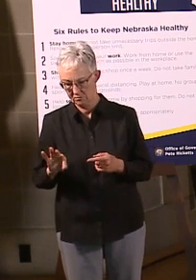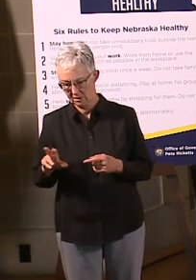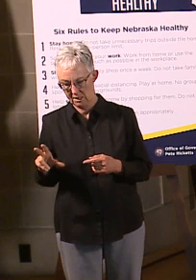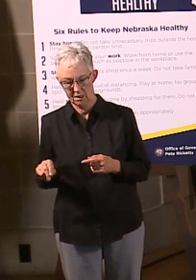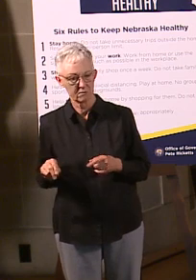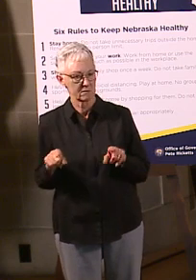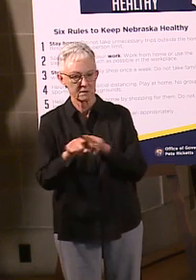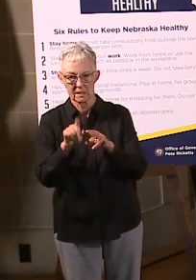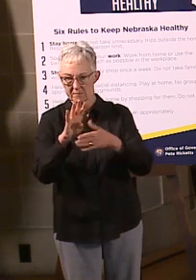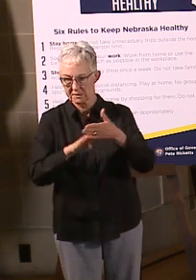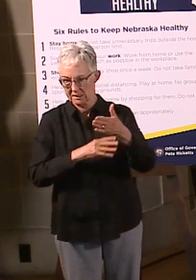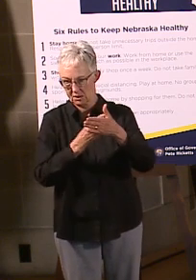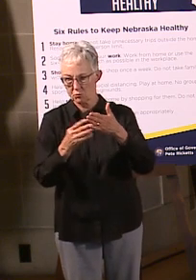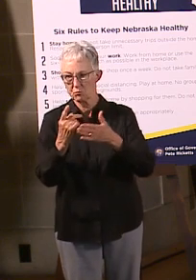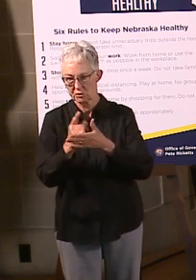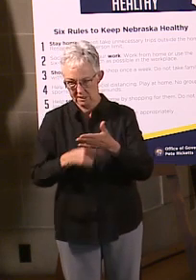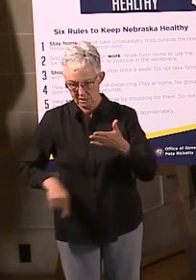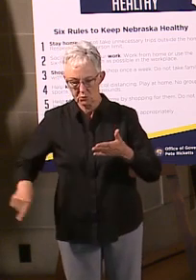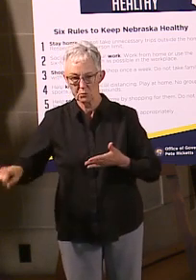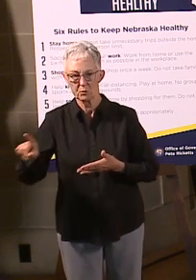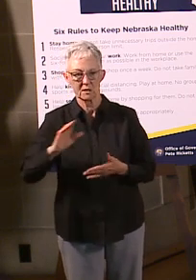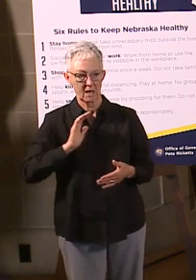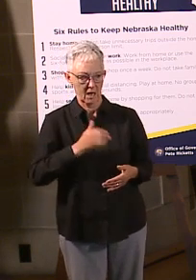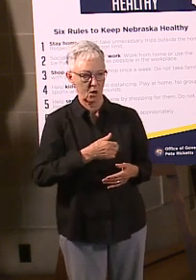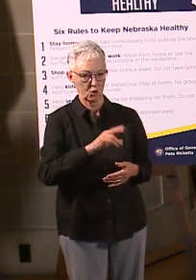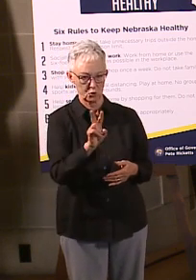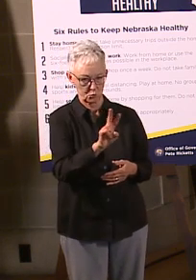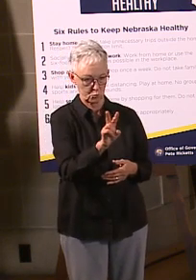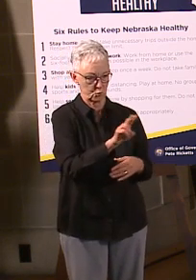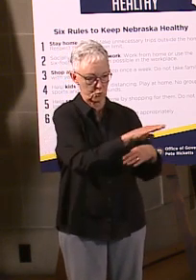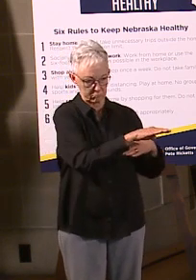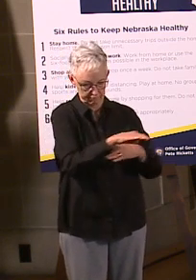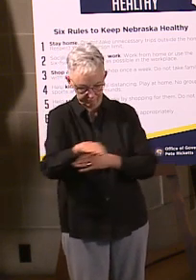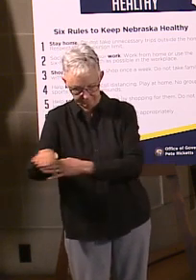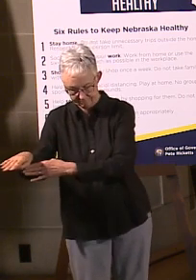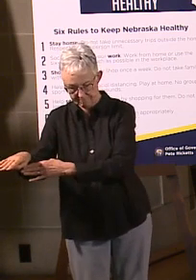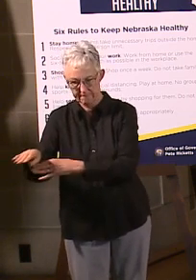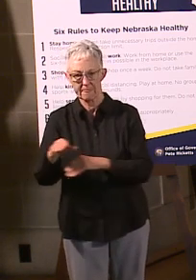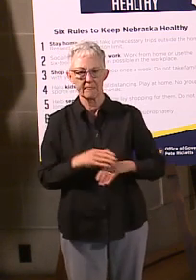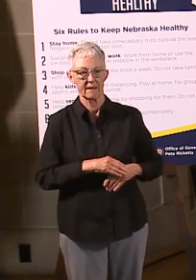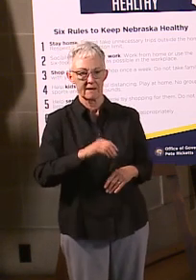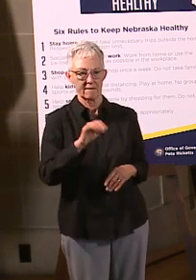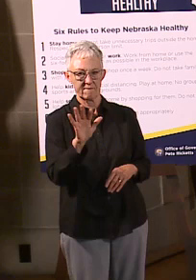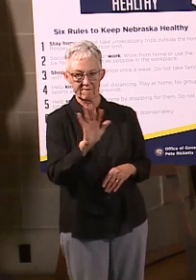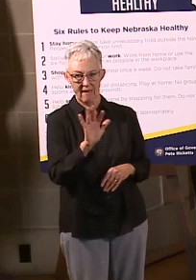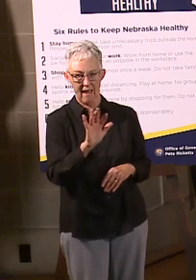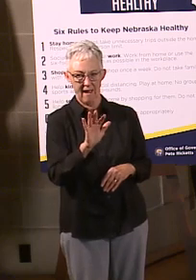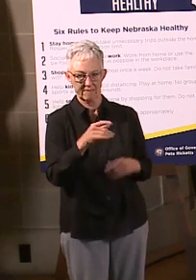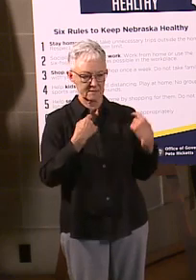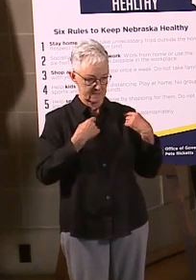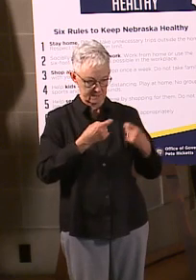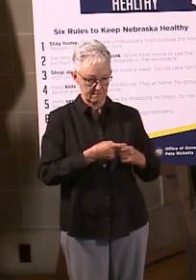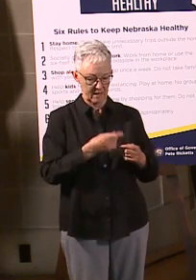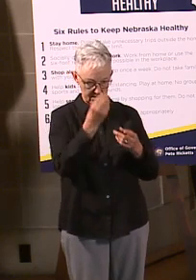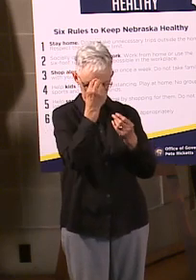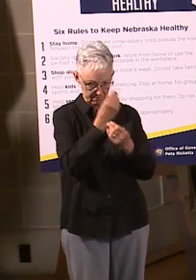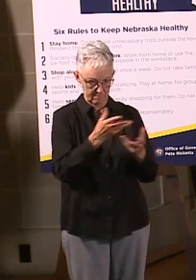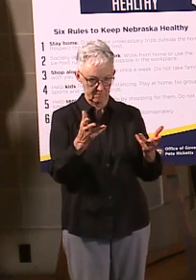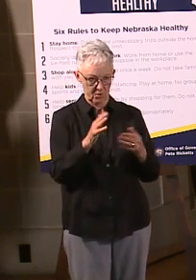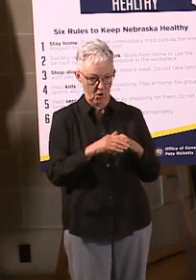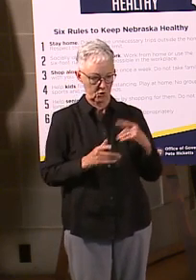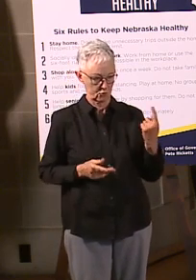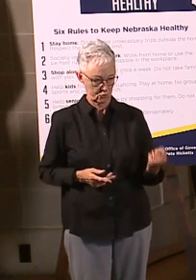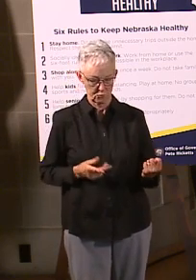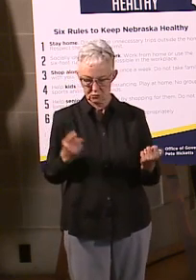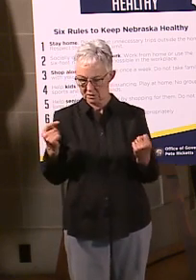as well with regard to our 2 p.m. English briefings, 2 p.m. or sorry, 5 p.m. Spanish language briefings on Tuesday and